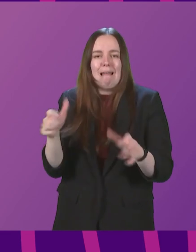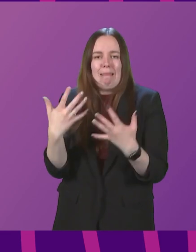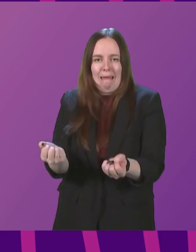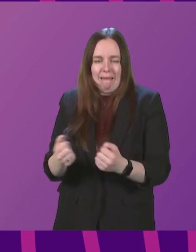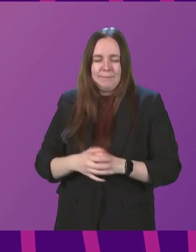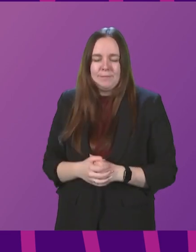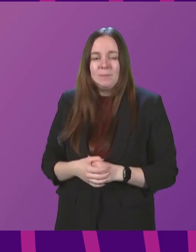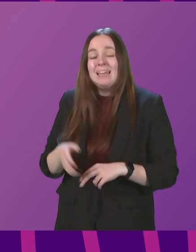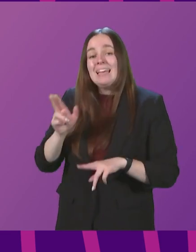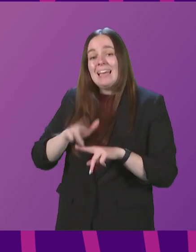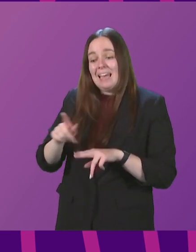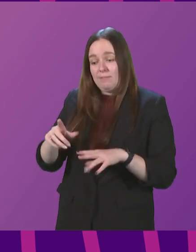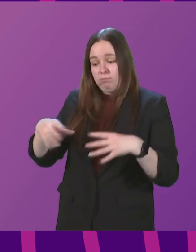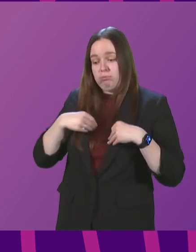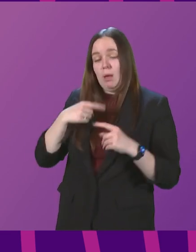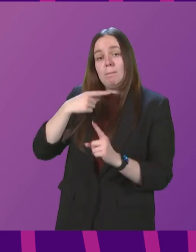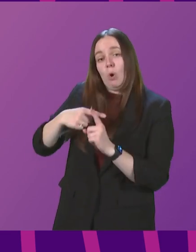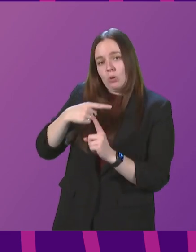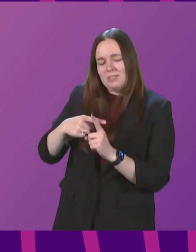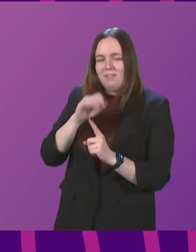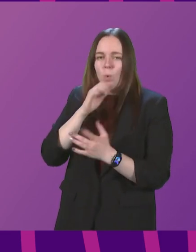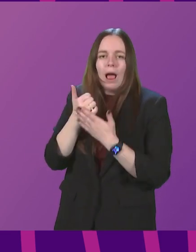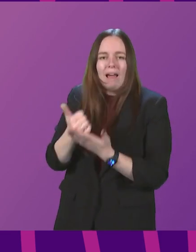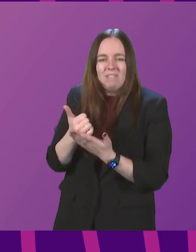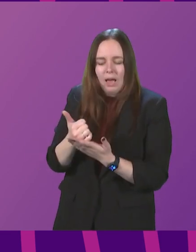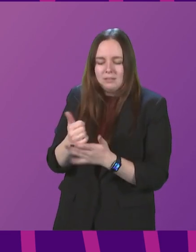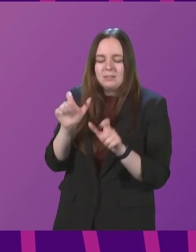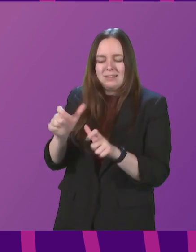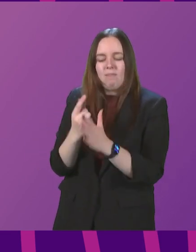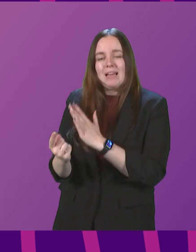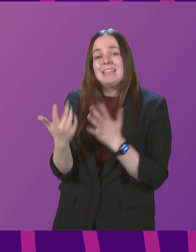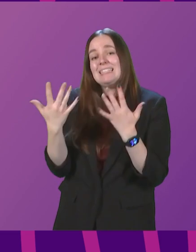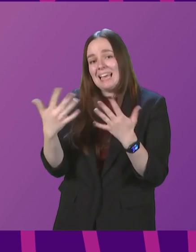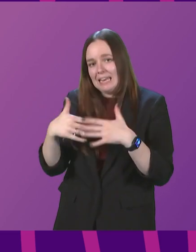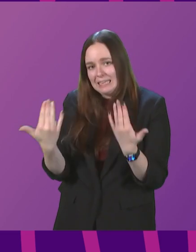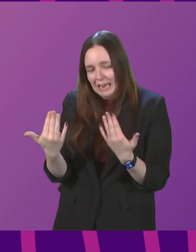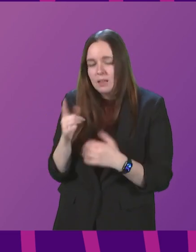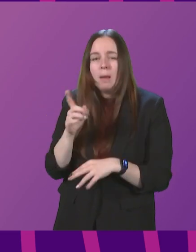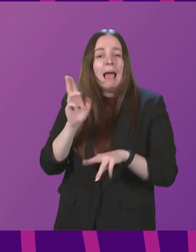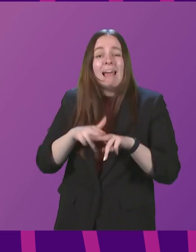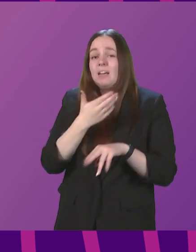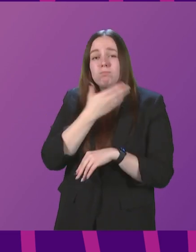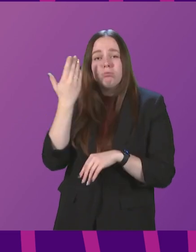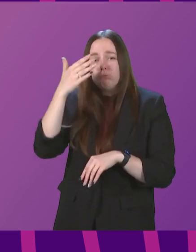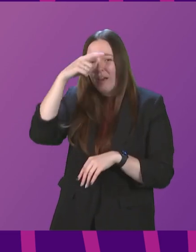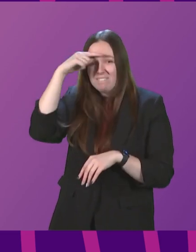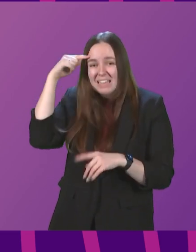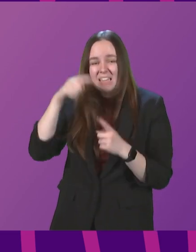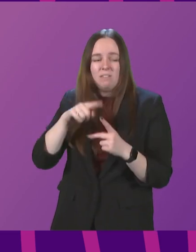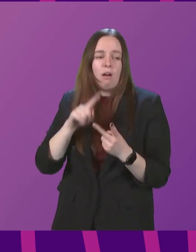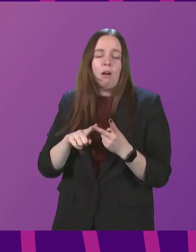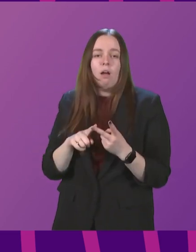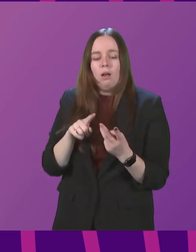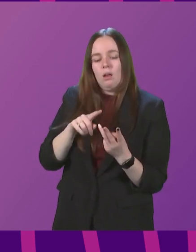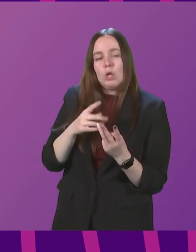If you test positive, you will be advised to self-isolate for 10 days. However, if you do not have a fever and you take two negative